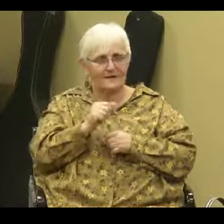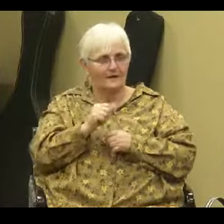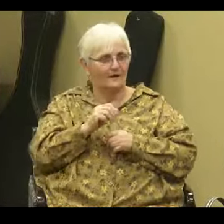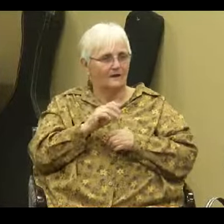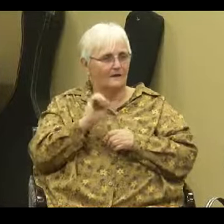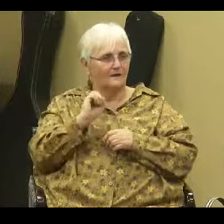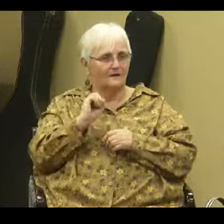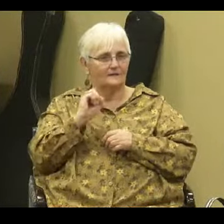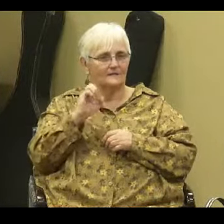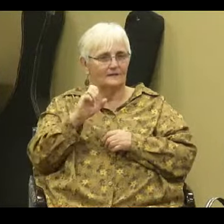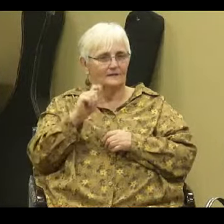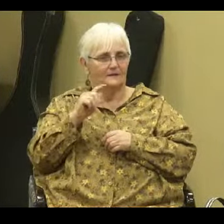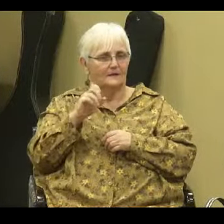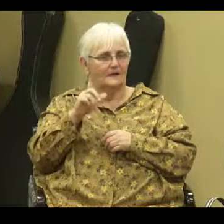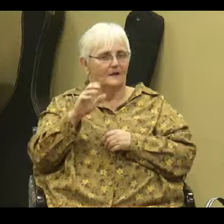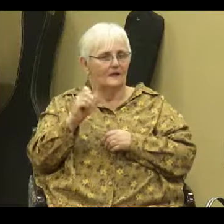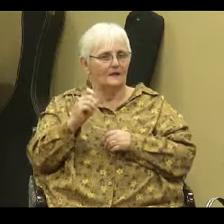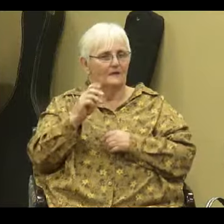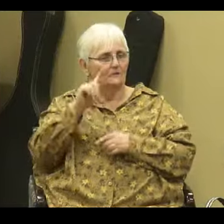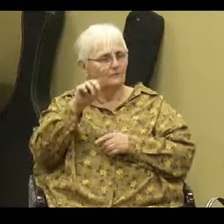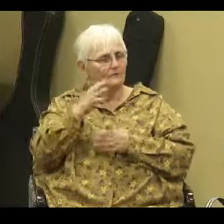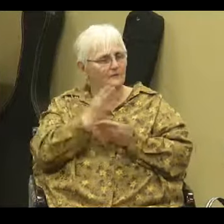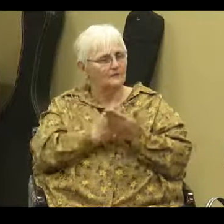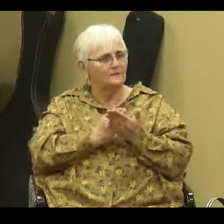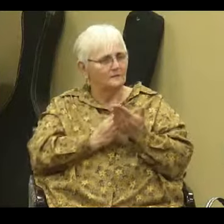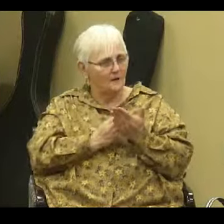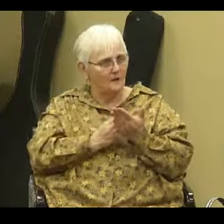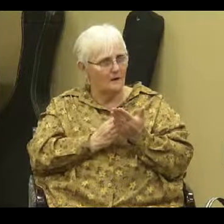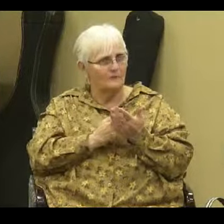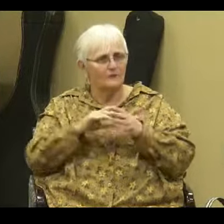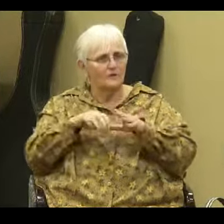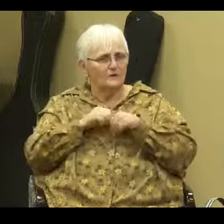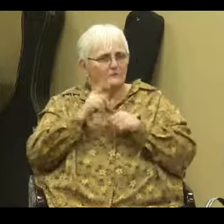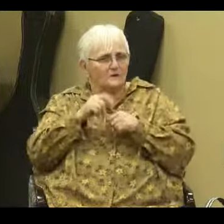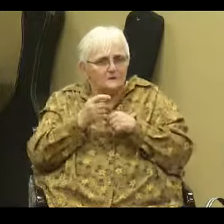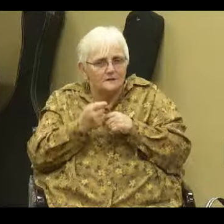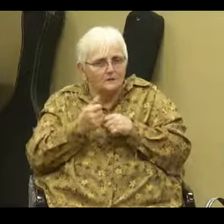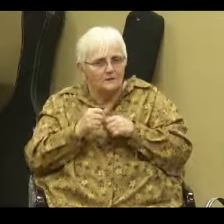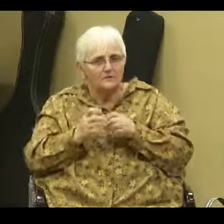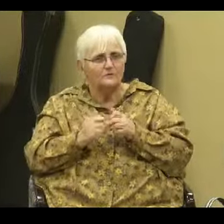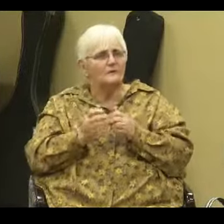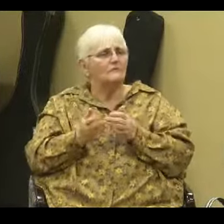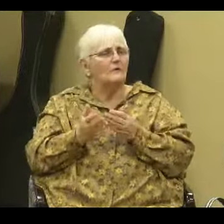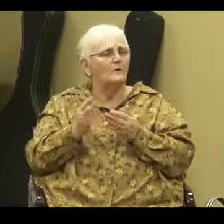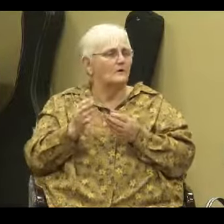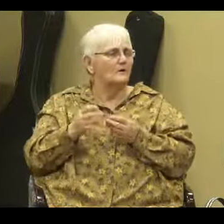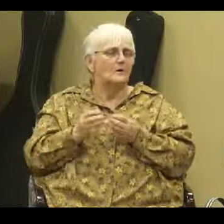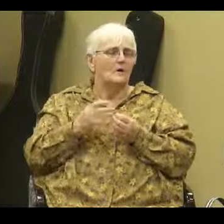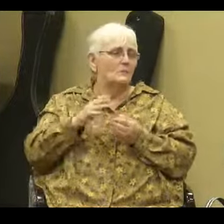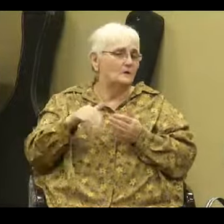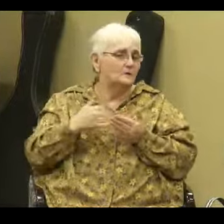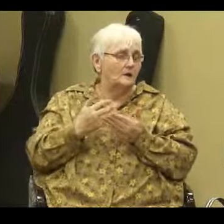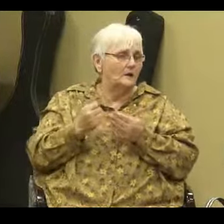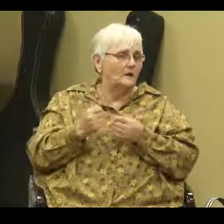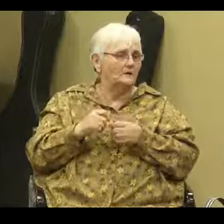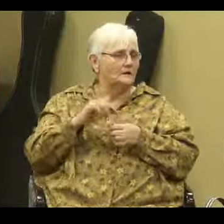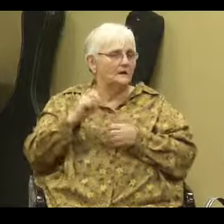don't settle for some you know don't even settle for most I couldn't do that